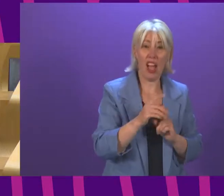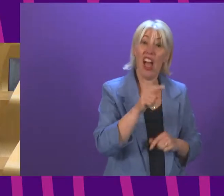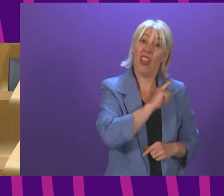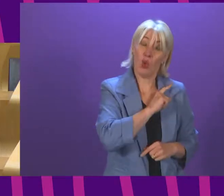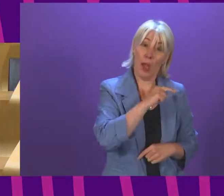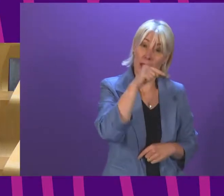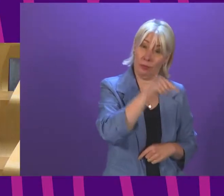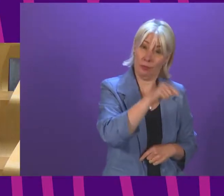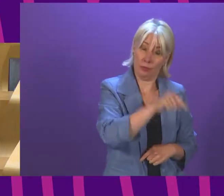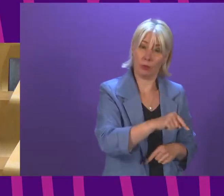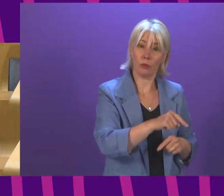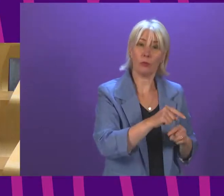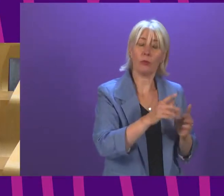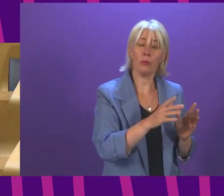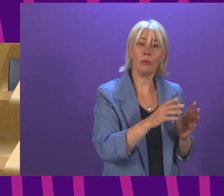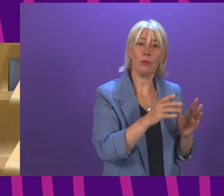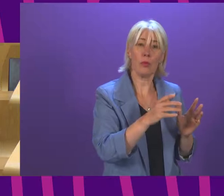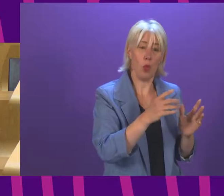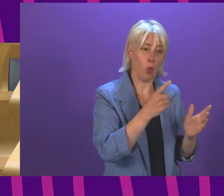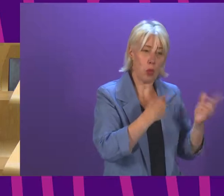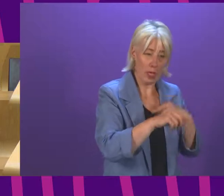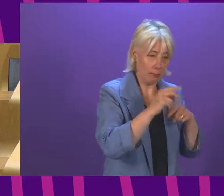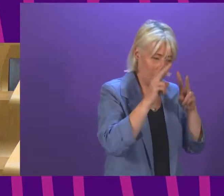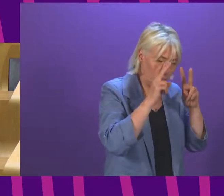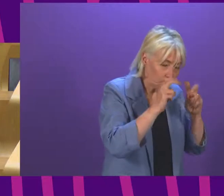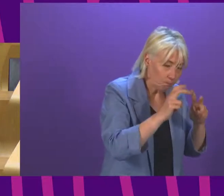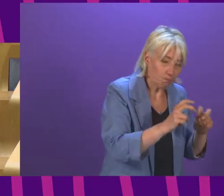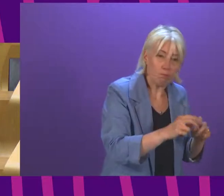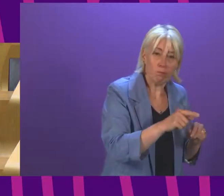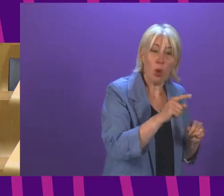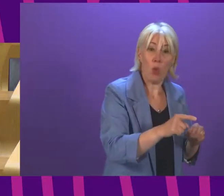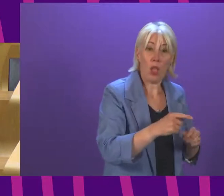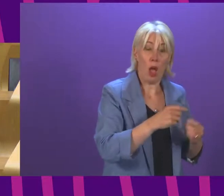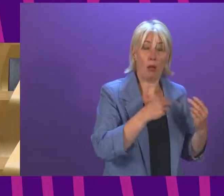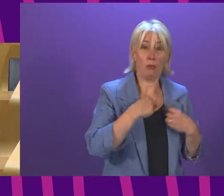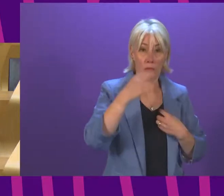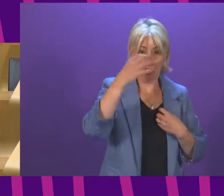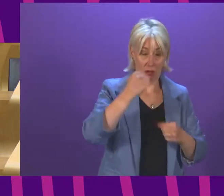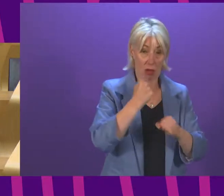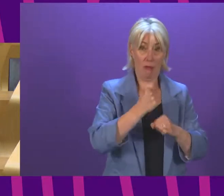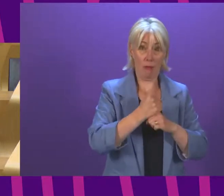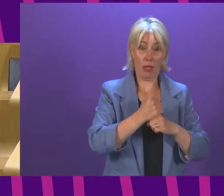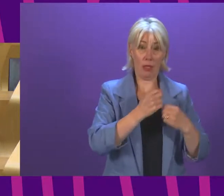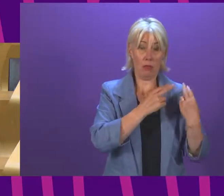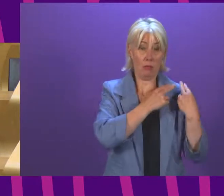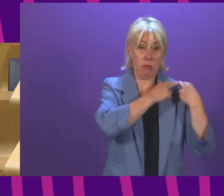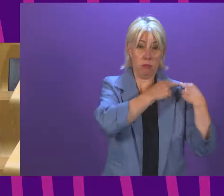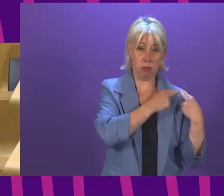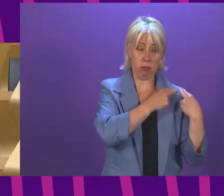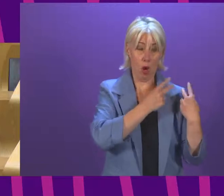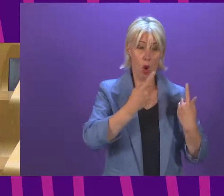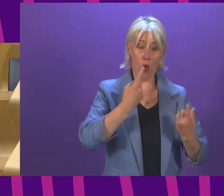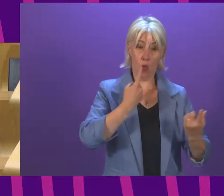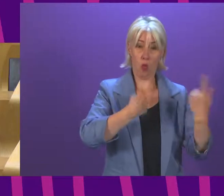of the extent of where the state essentially assumed the role of providing parental